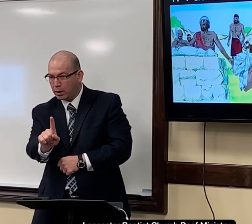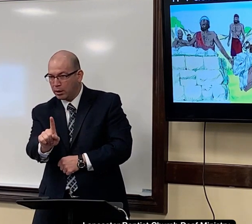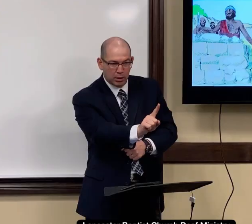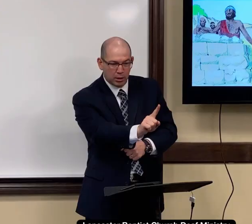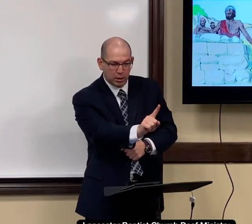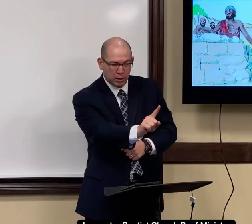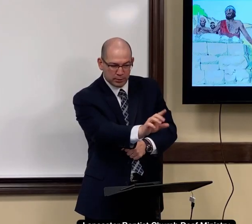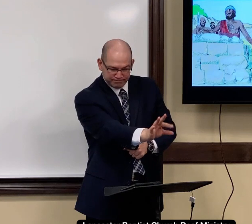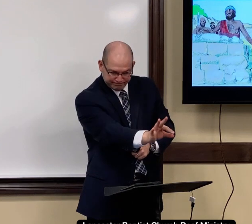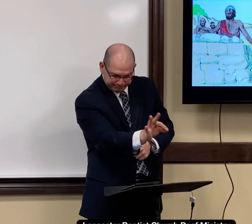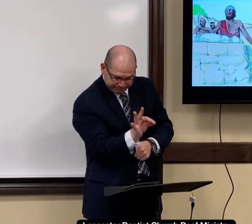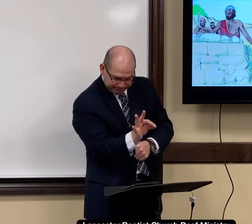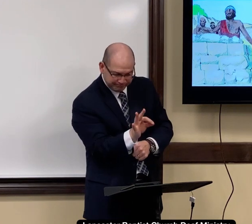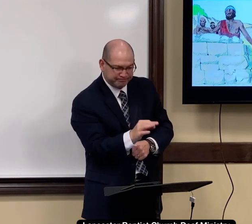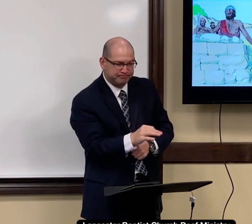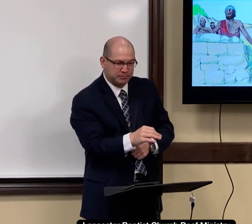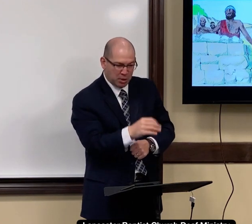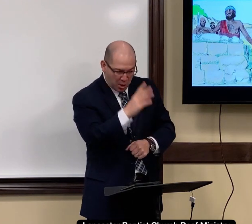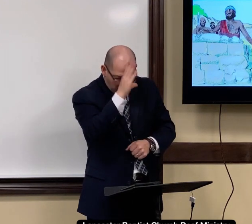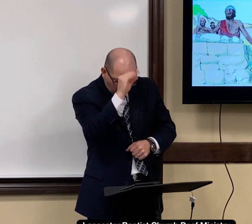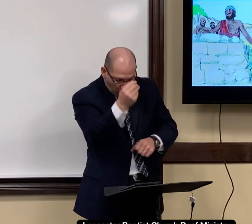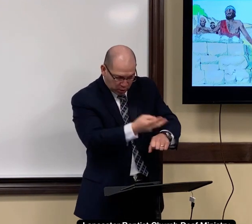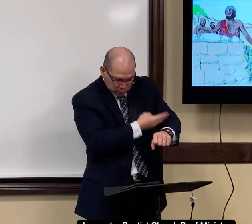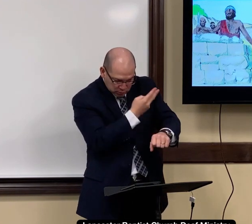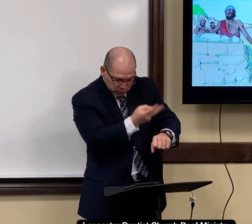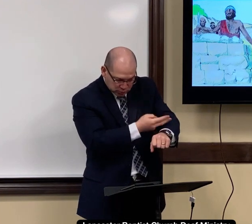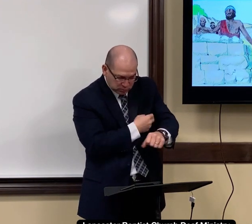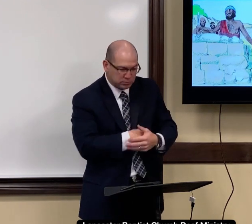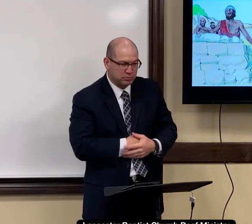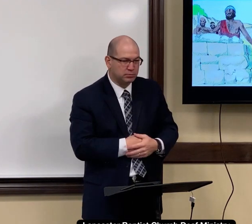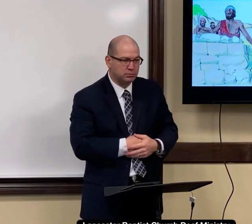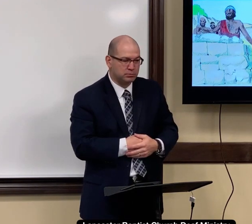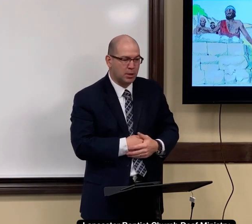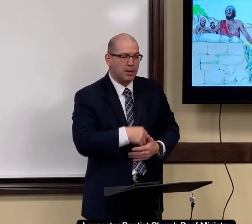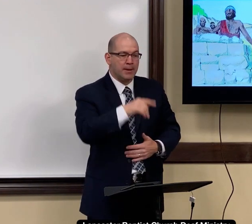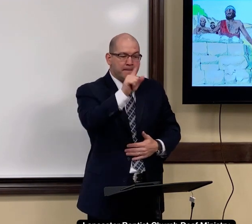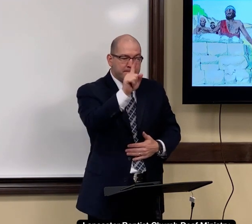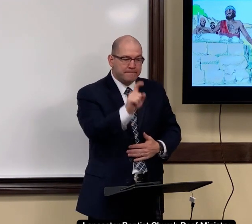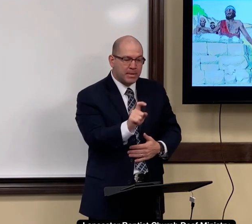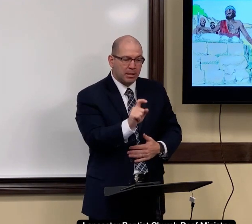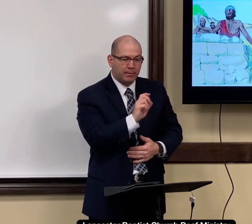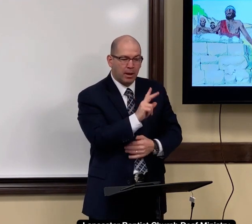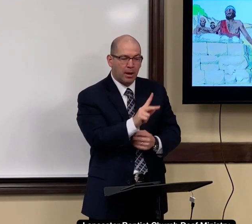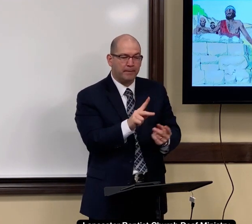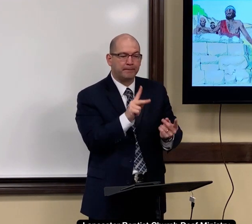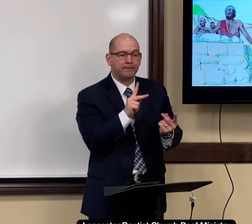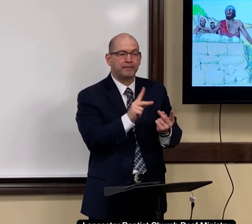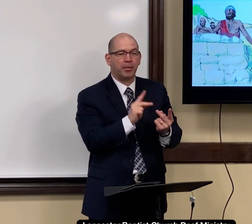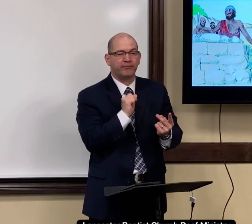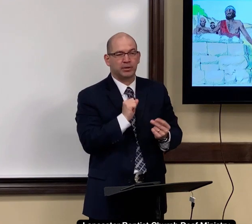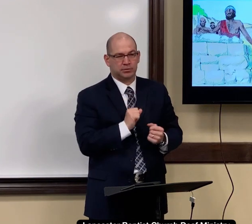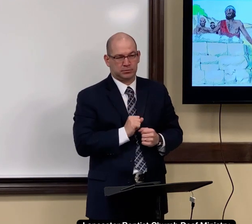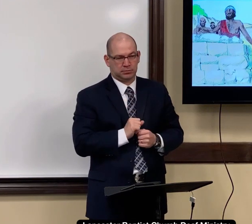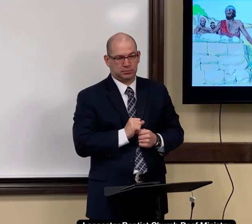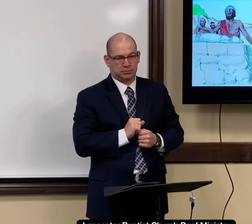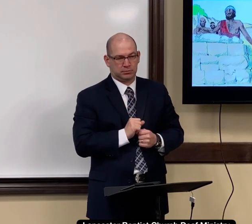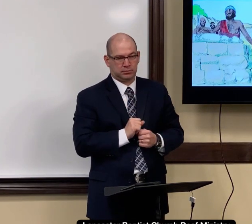it's got to be one year old they choose them a male lamb and the male lamb must be perfect